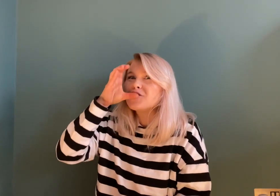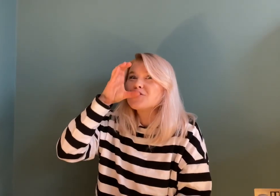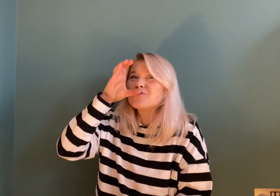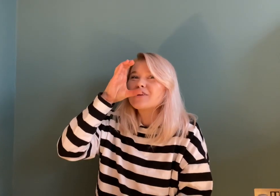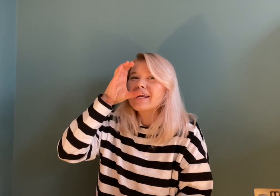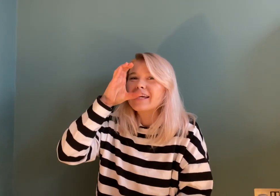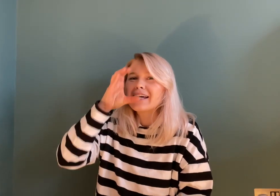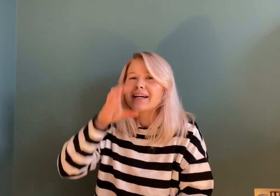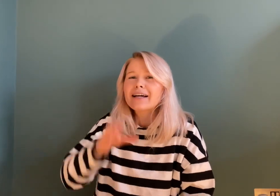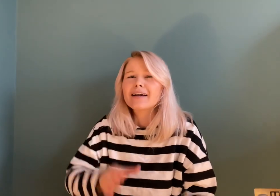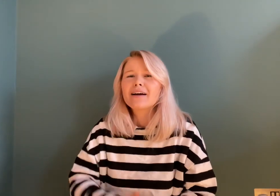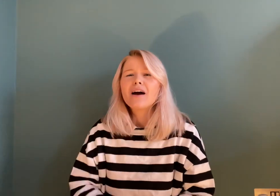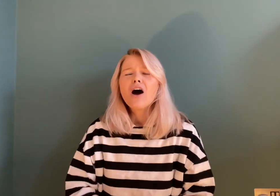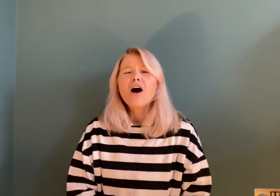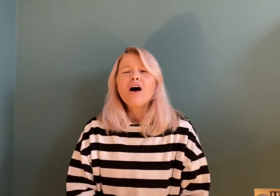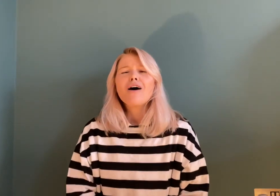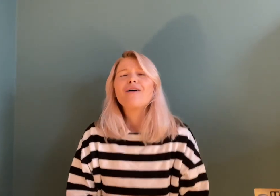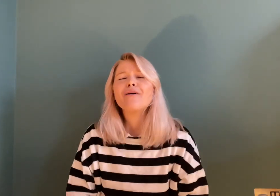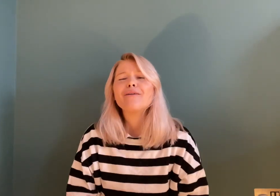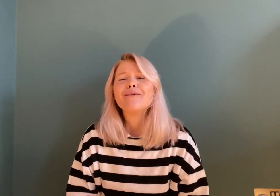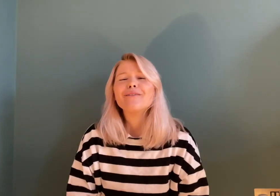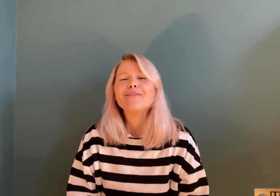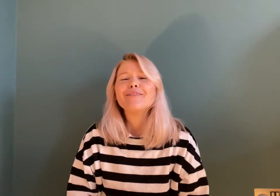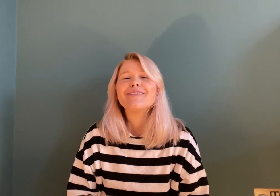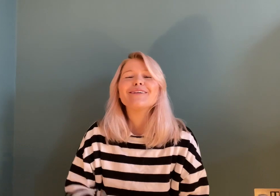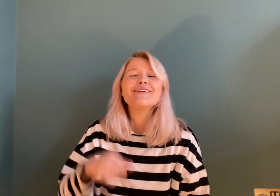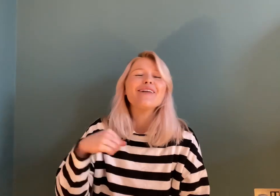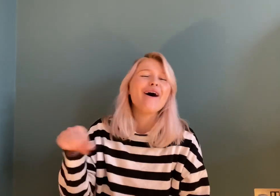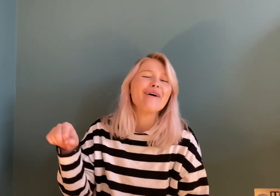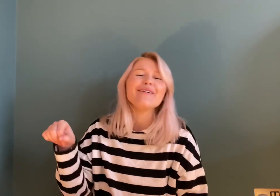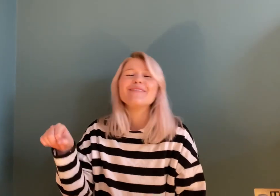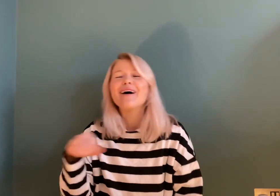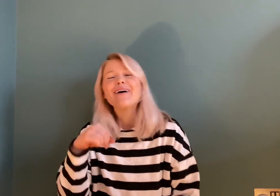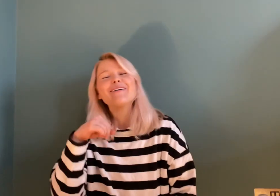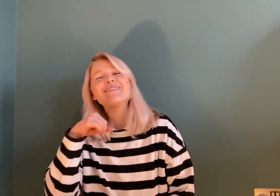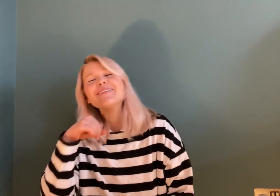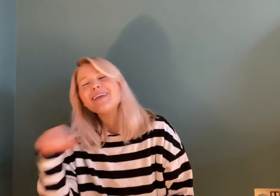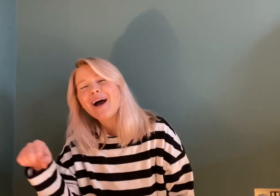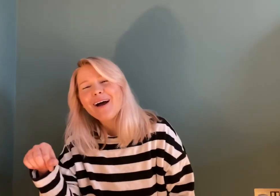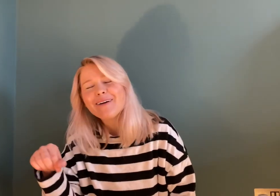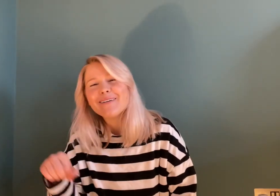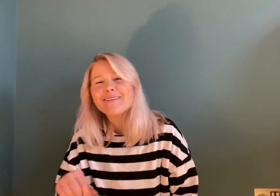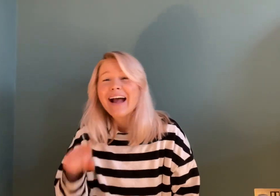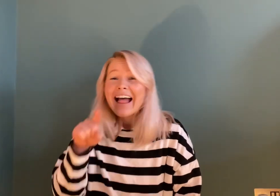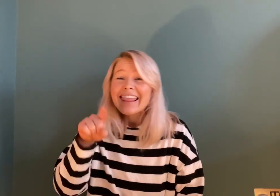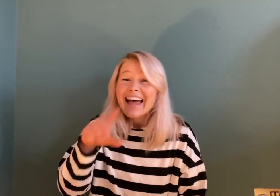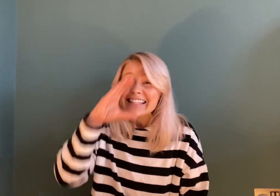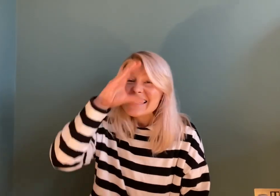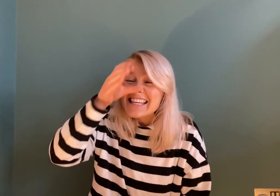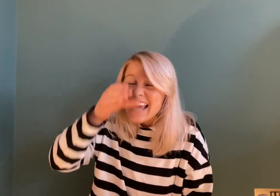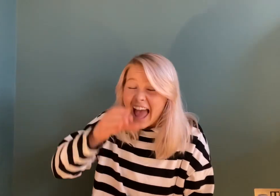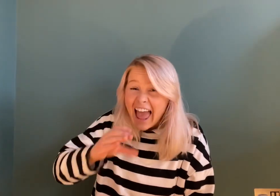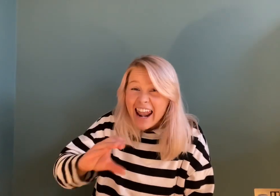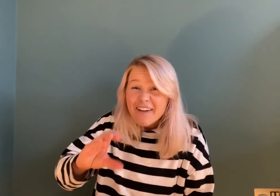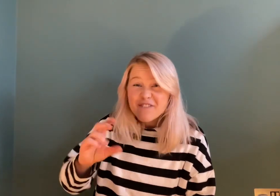drink. Oh, no, no, no, no, that's the elephant